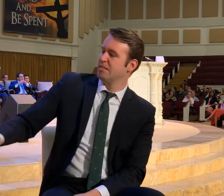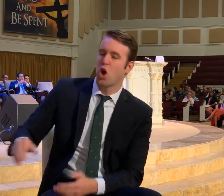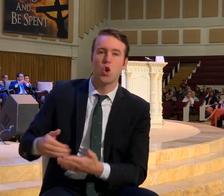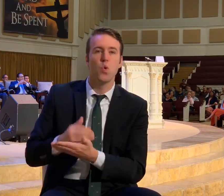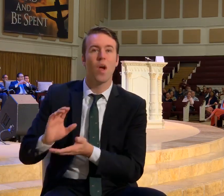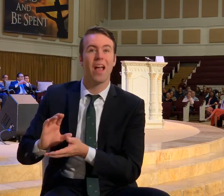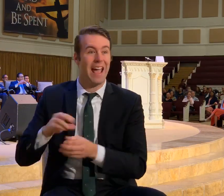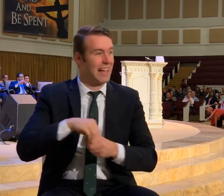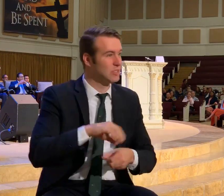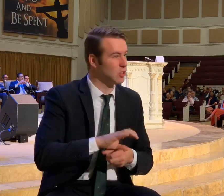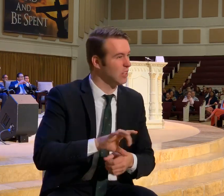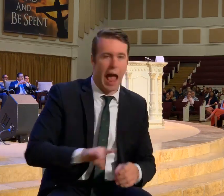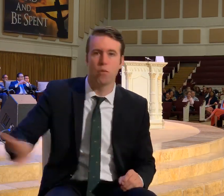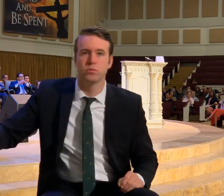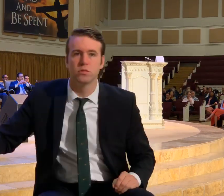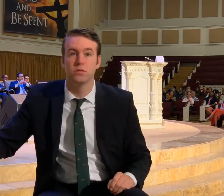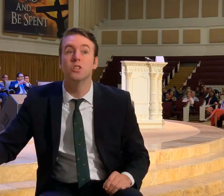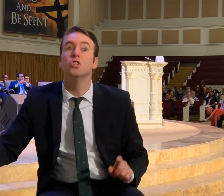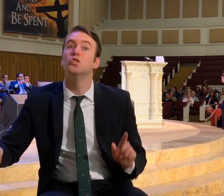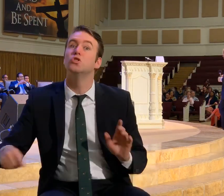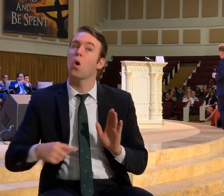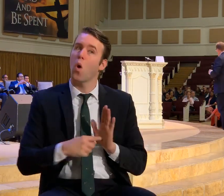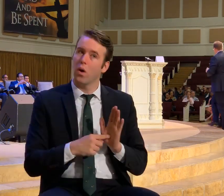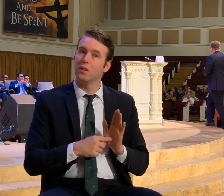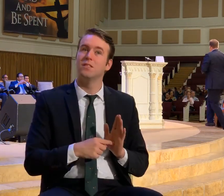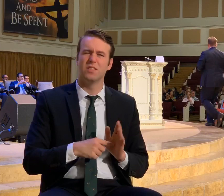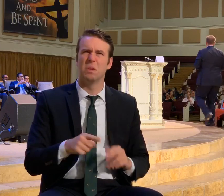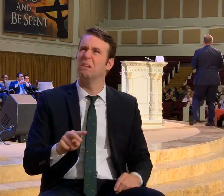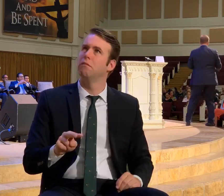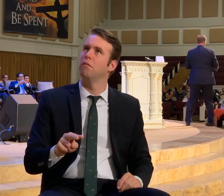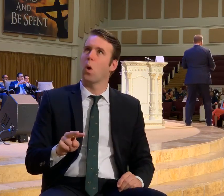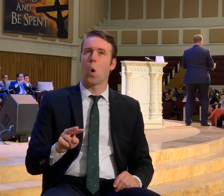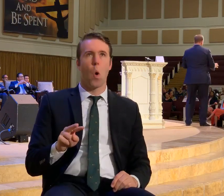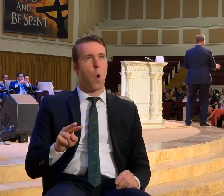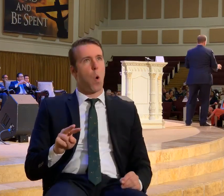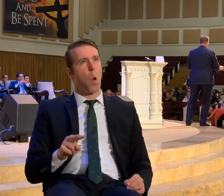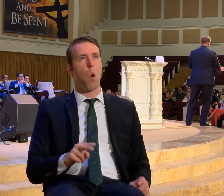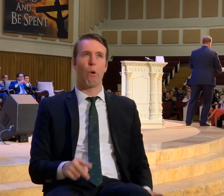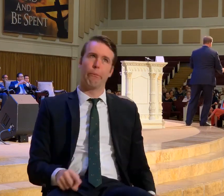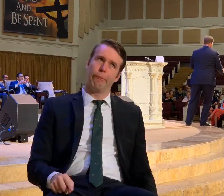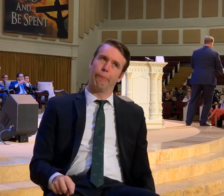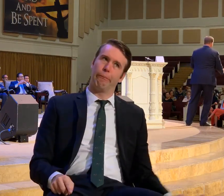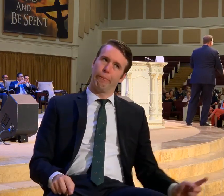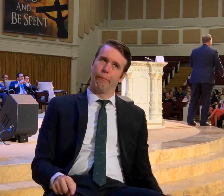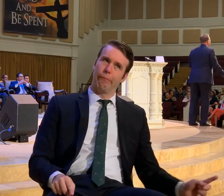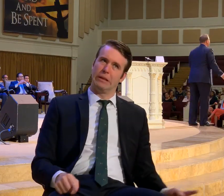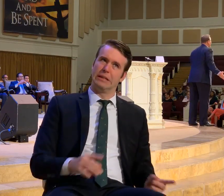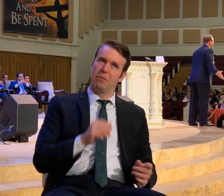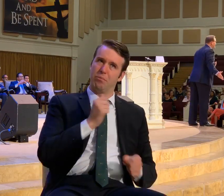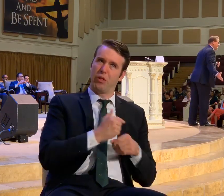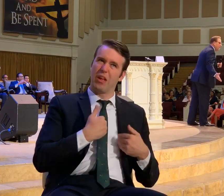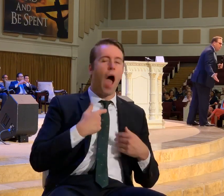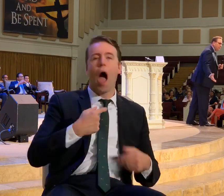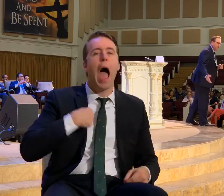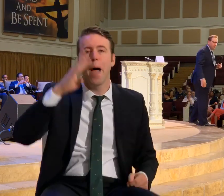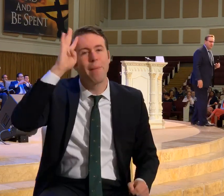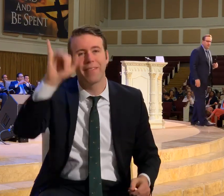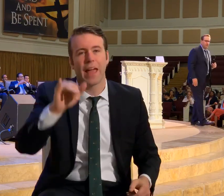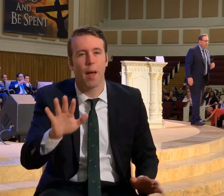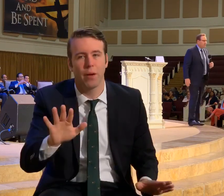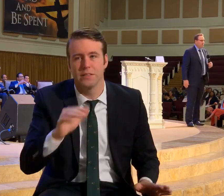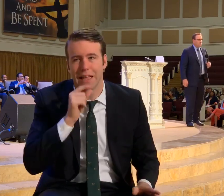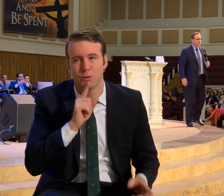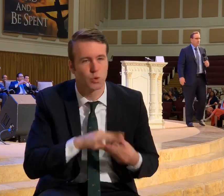So he says. You got to be careful. Some of you are thinking. Oh that was a subtle way for the old people. I just made that up.